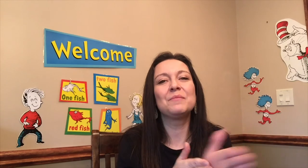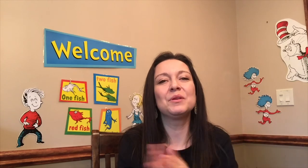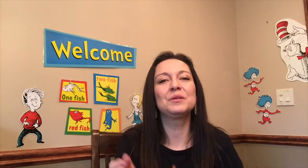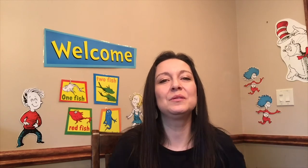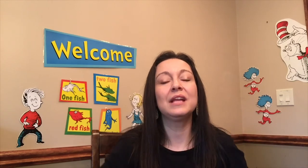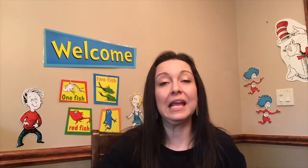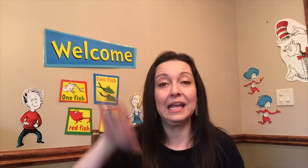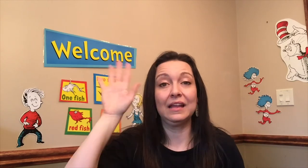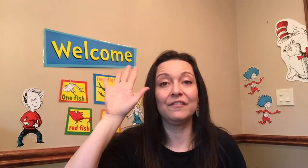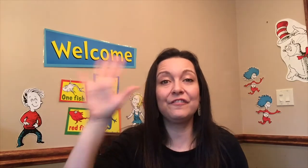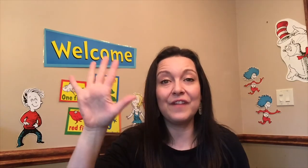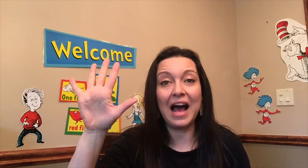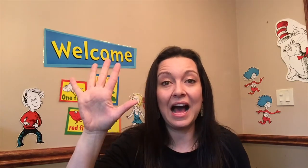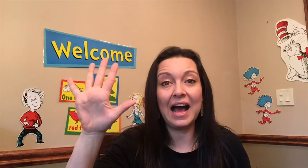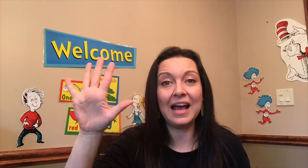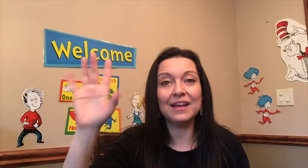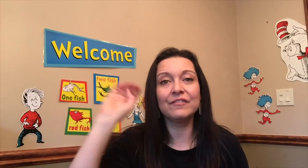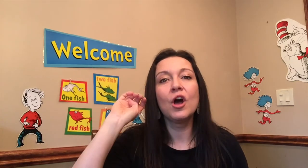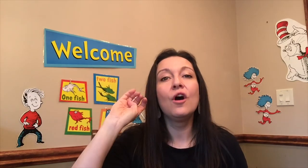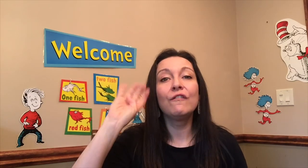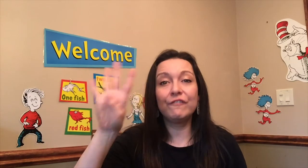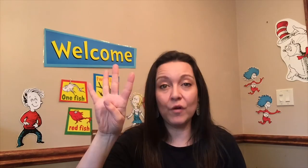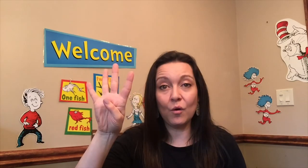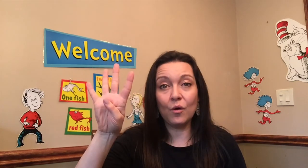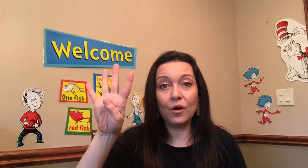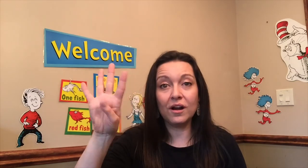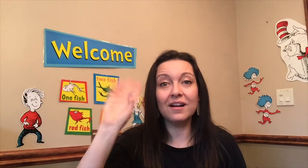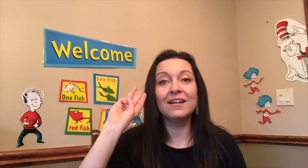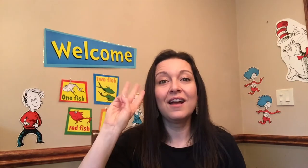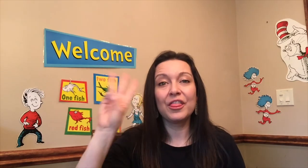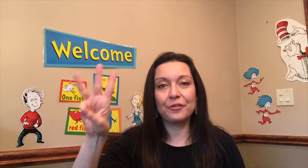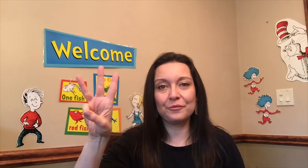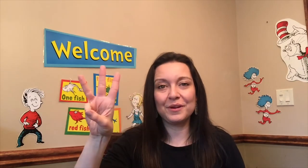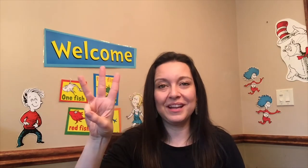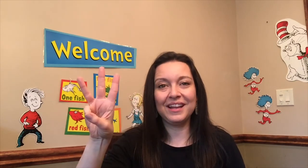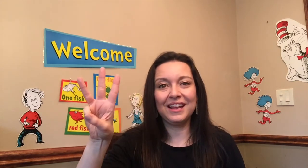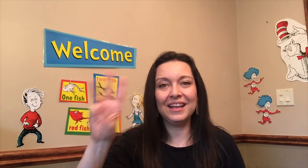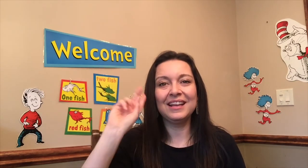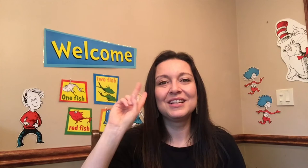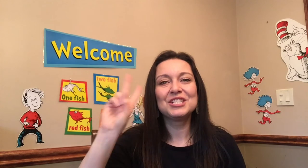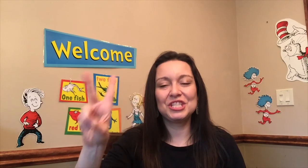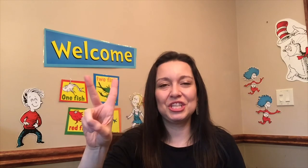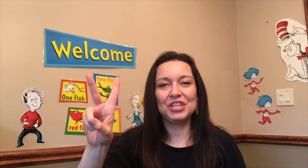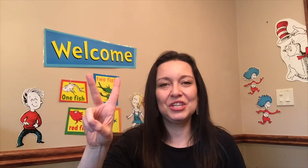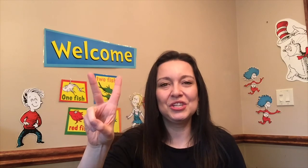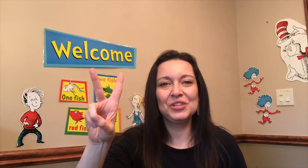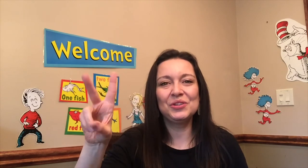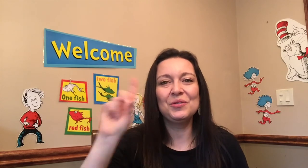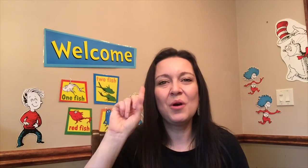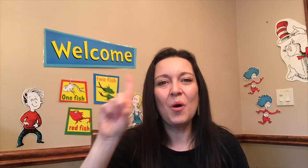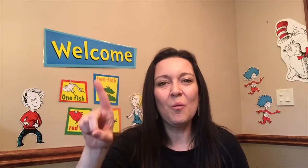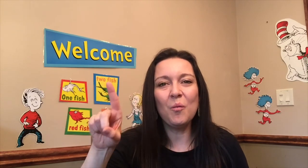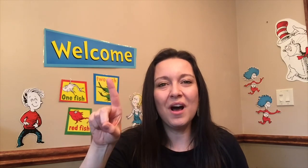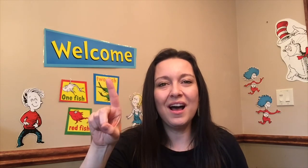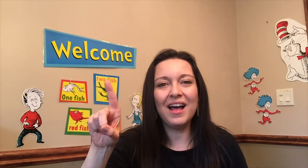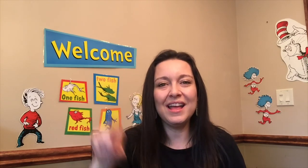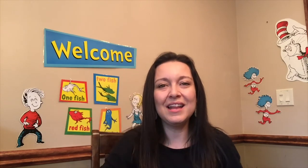moon in five four four three three two two one